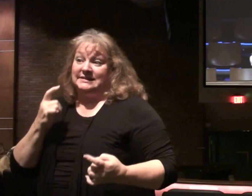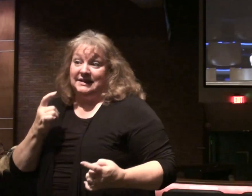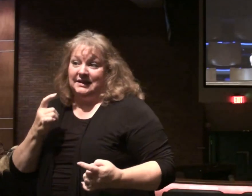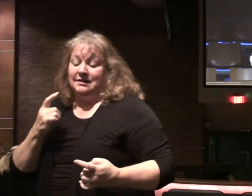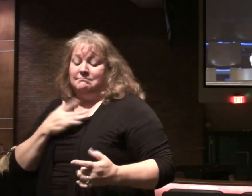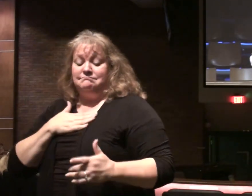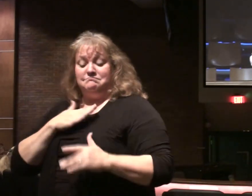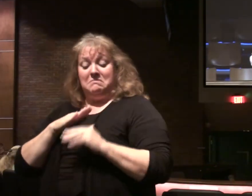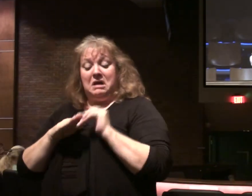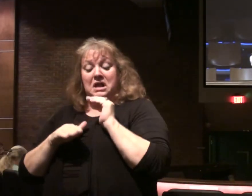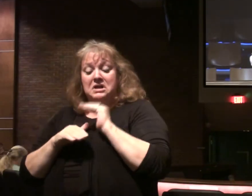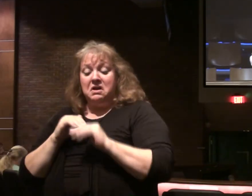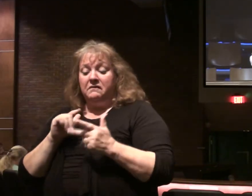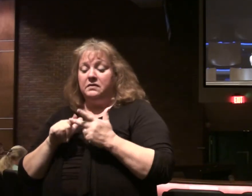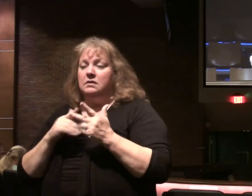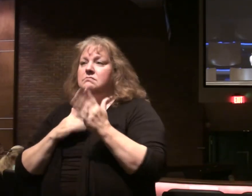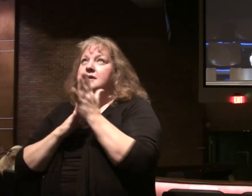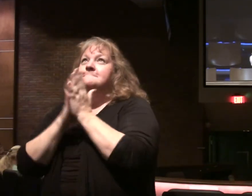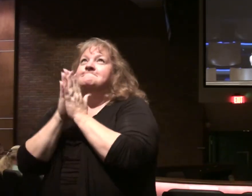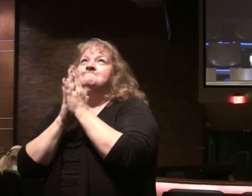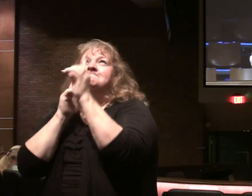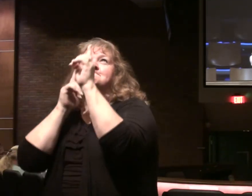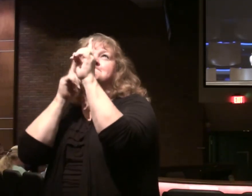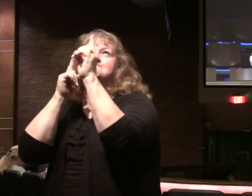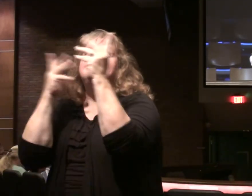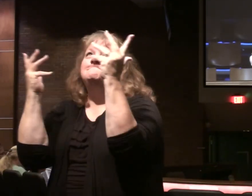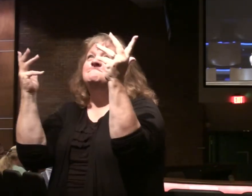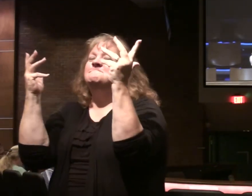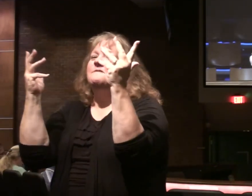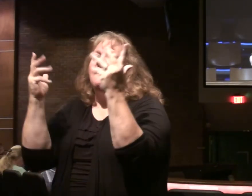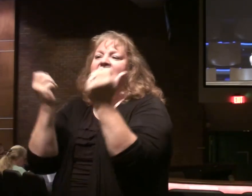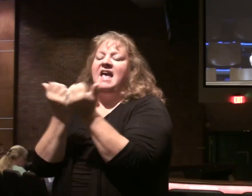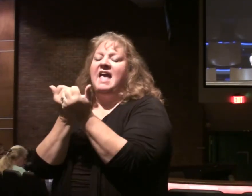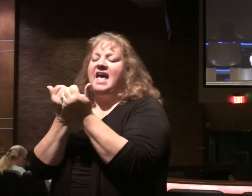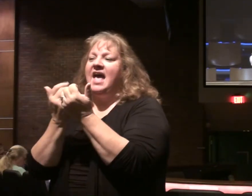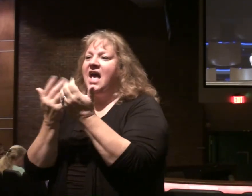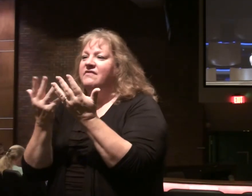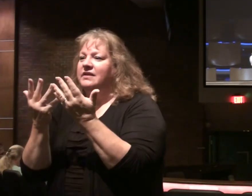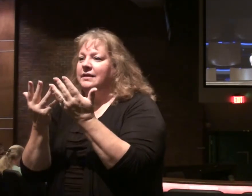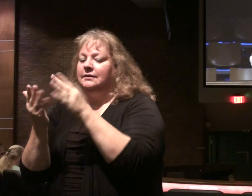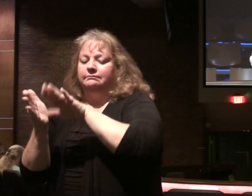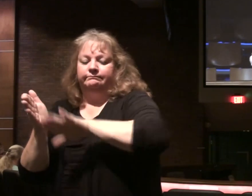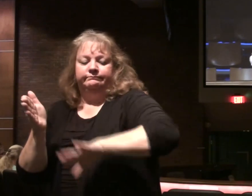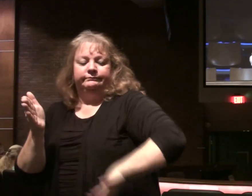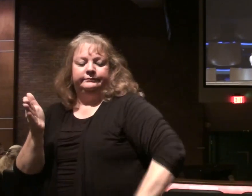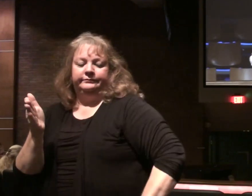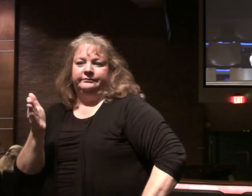Than your comfort. Than your ambitions. Than your goals. Than everything you could think of.